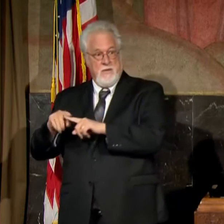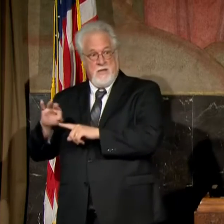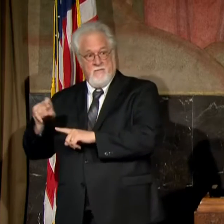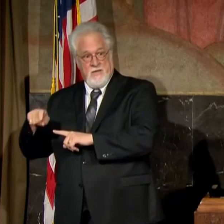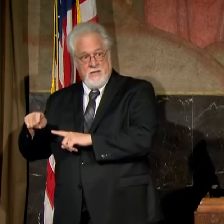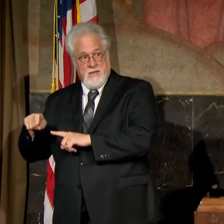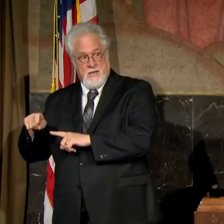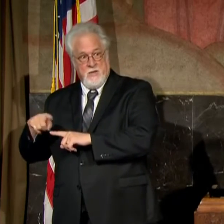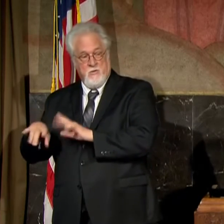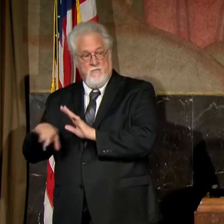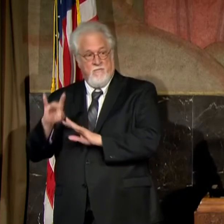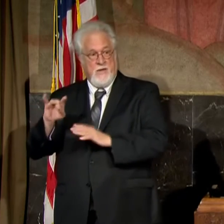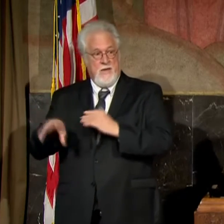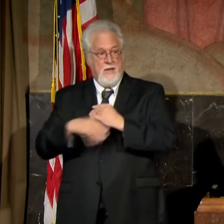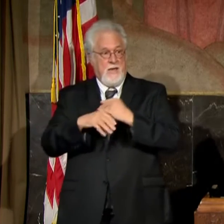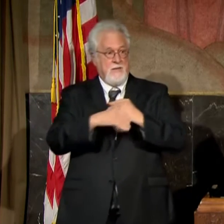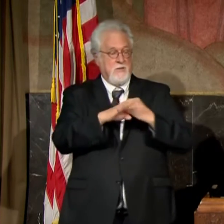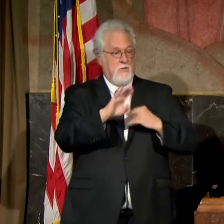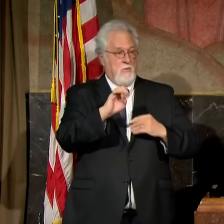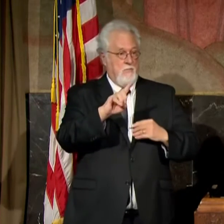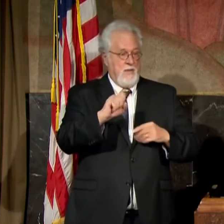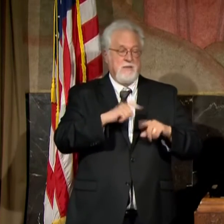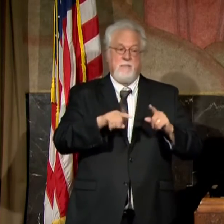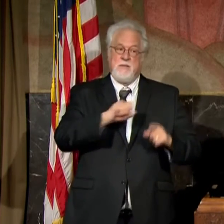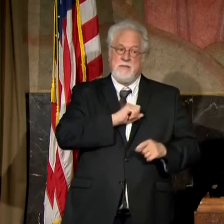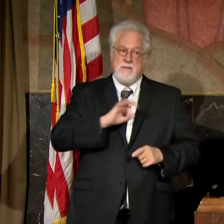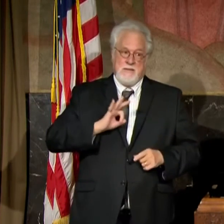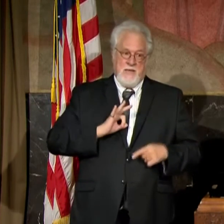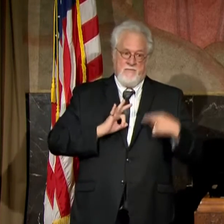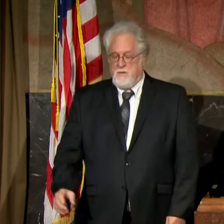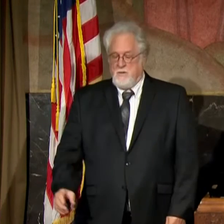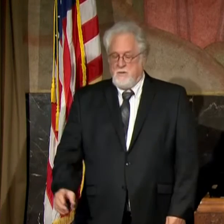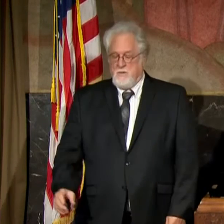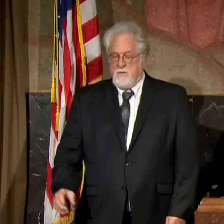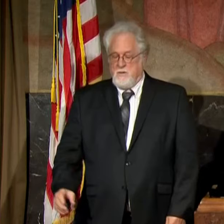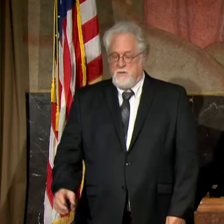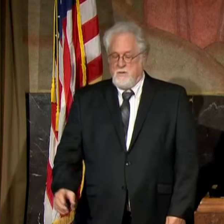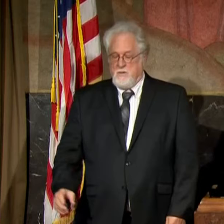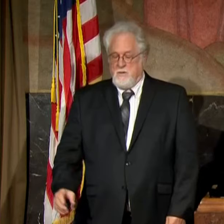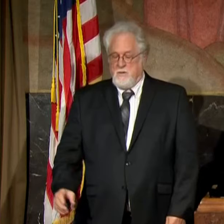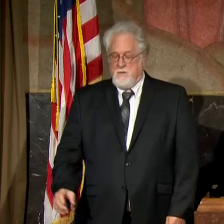that we could find some extra beds. But staffing those beds is a real issue around.